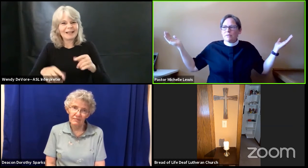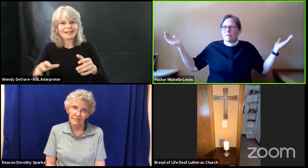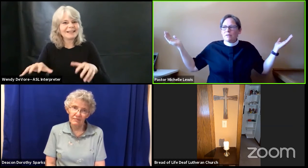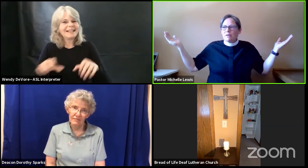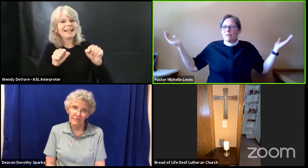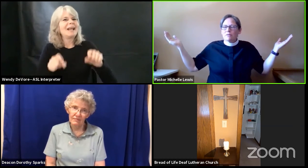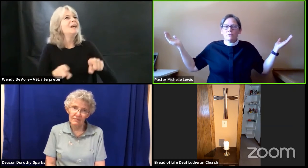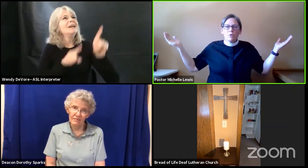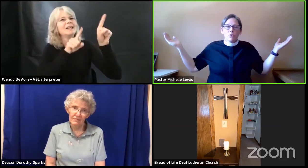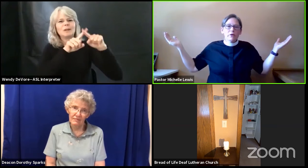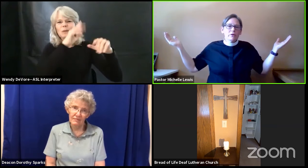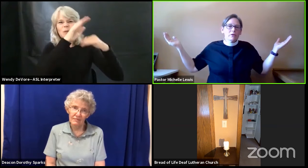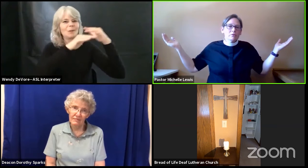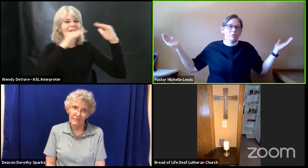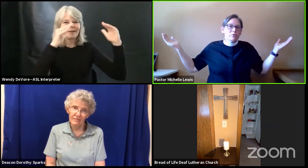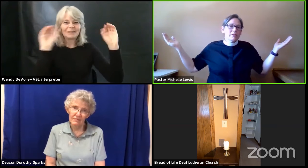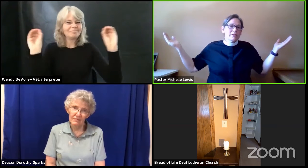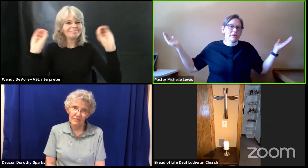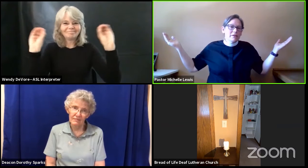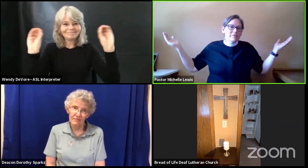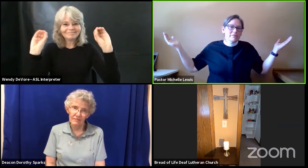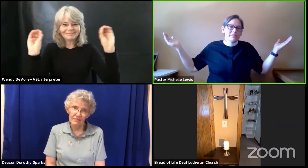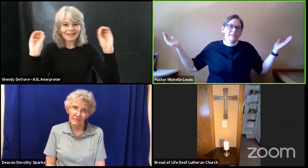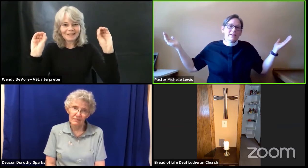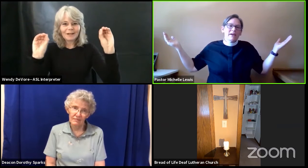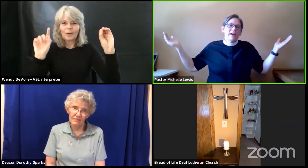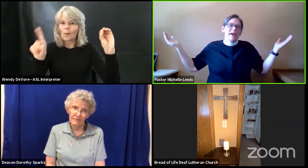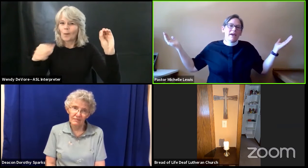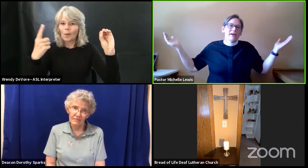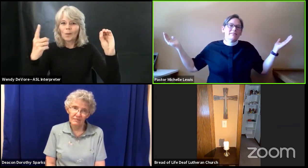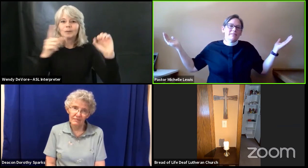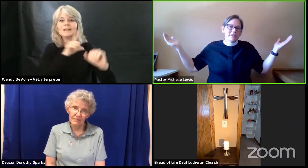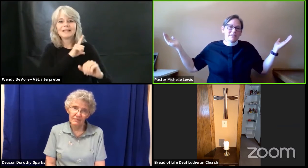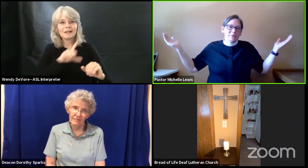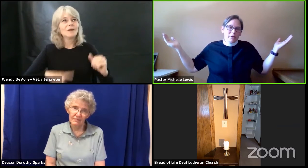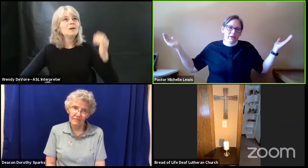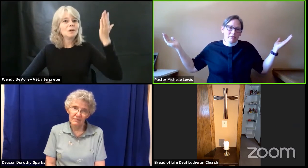The Lord alone gives and takes away.